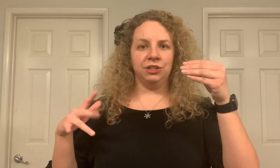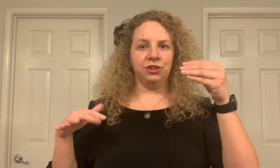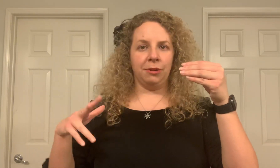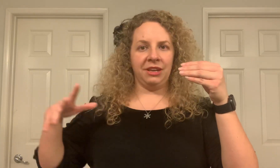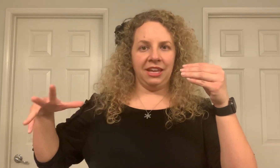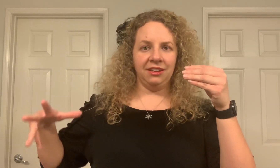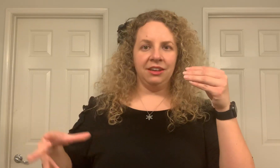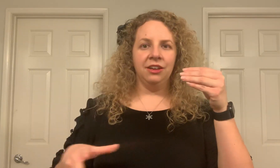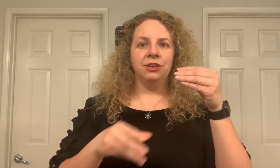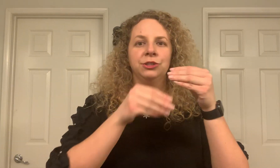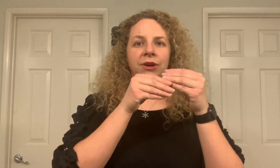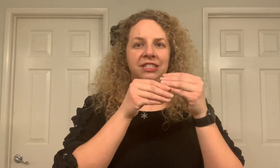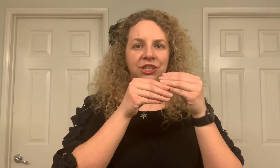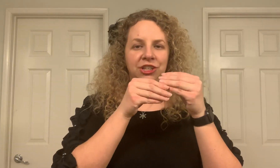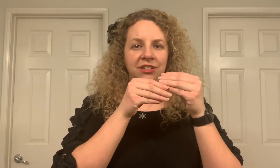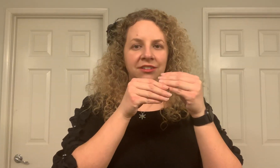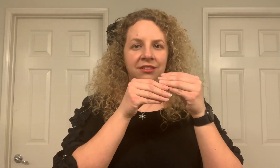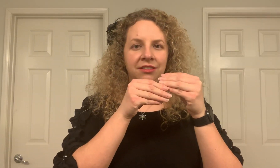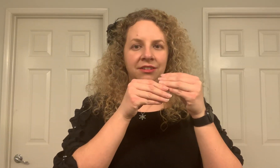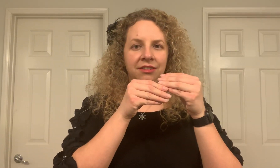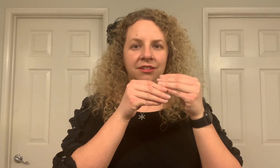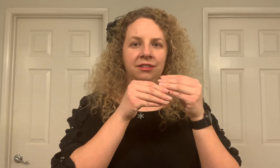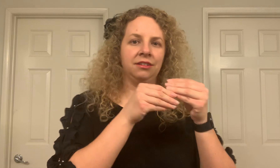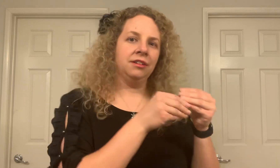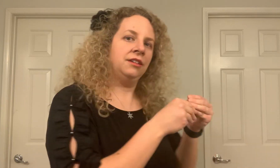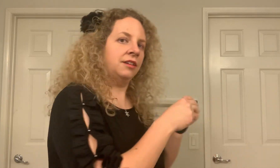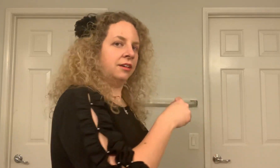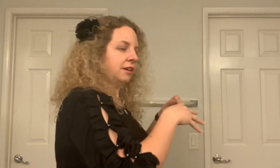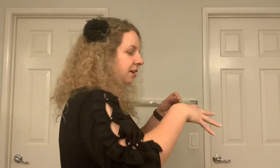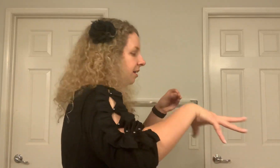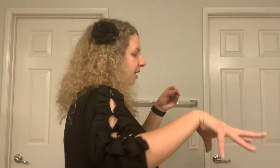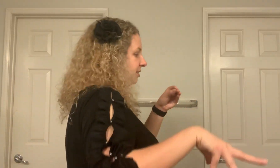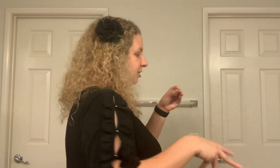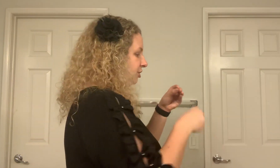is your dominant hand. So addition, addition,